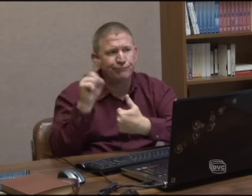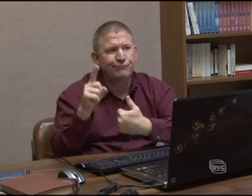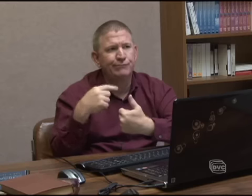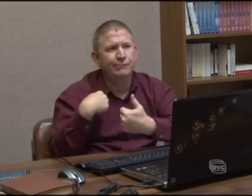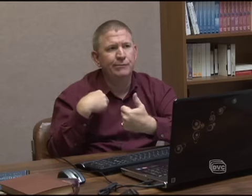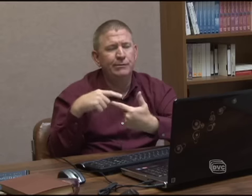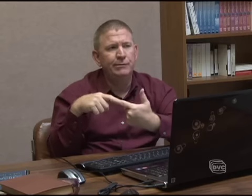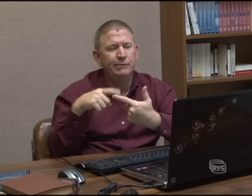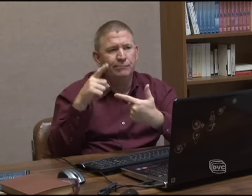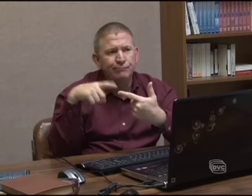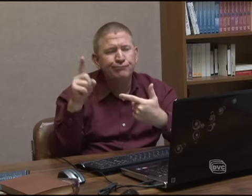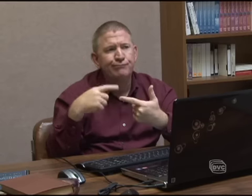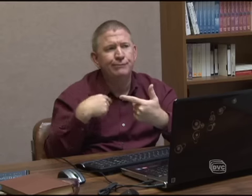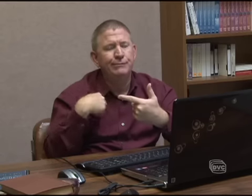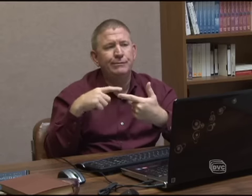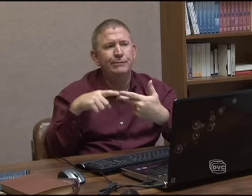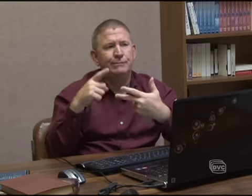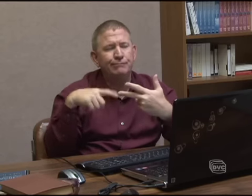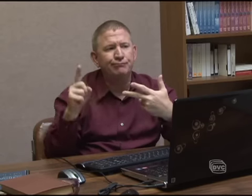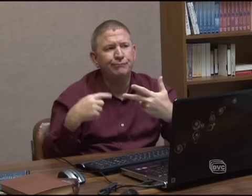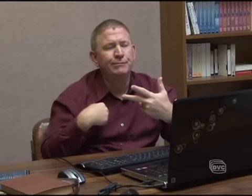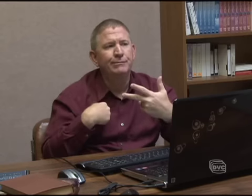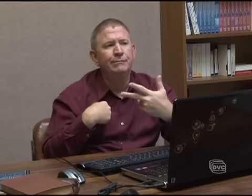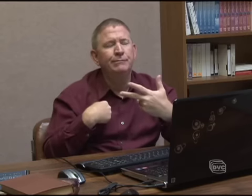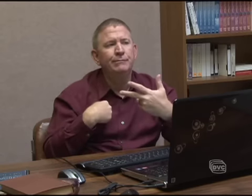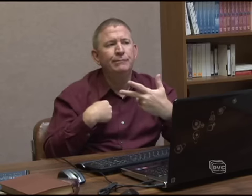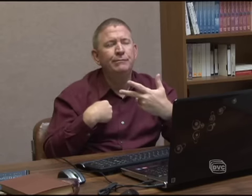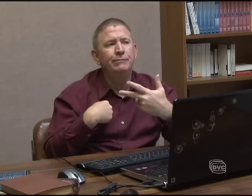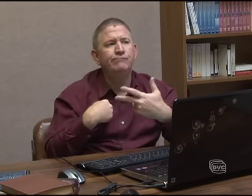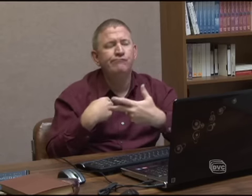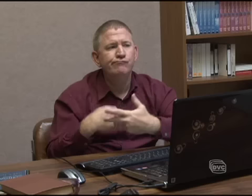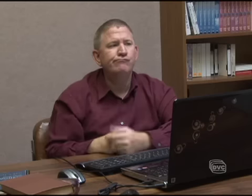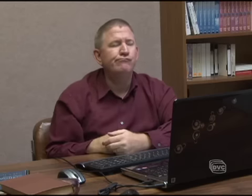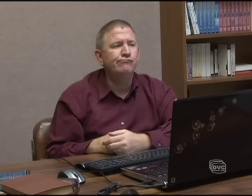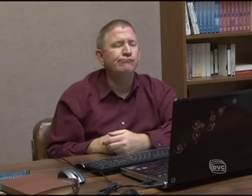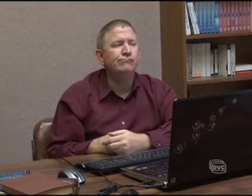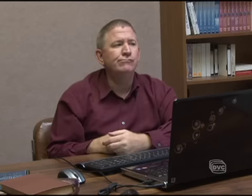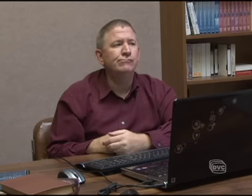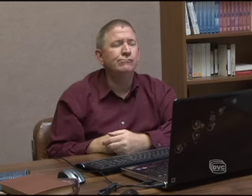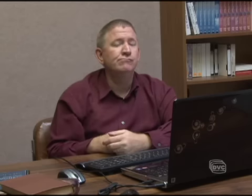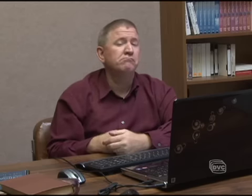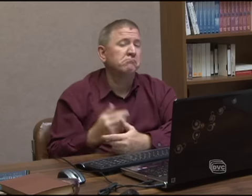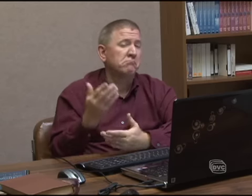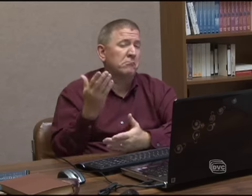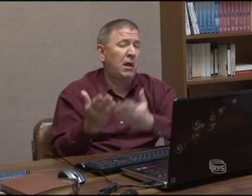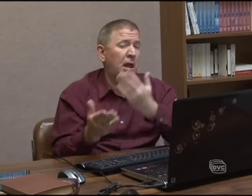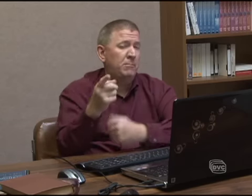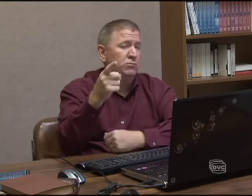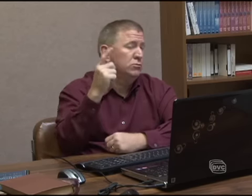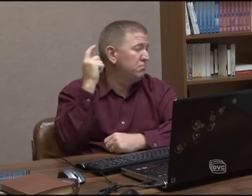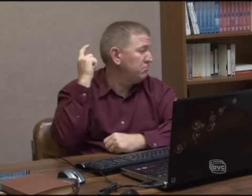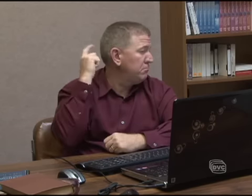I've done all three of those. I've been guilty. But maybe you're thinking in the back of your mind,